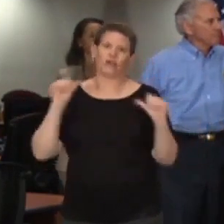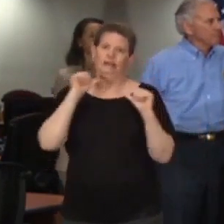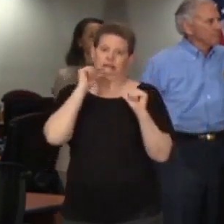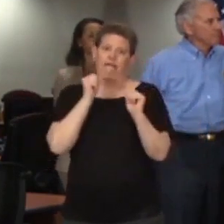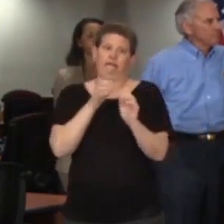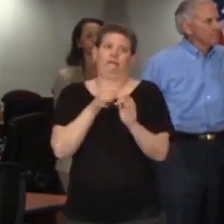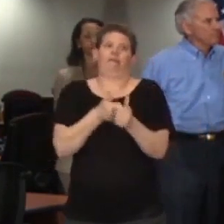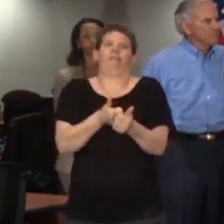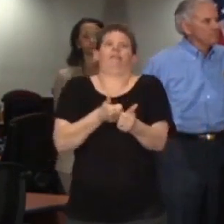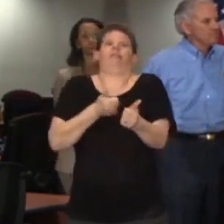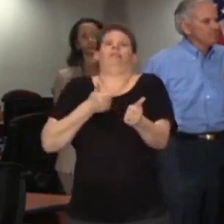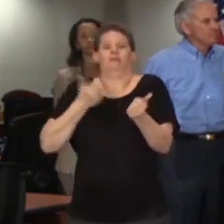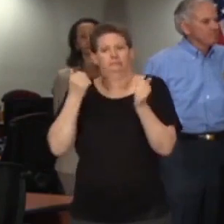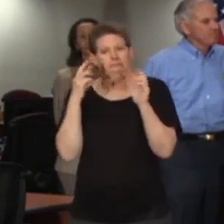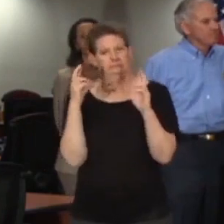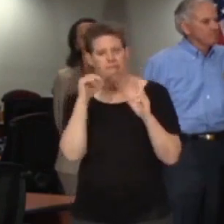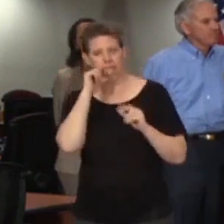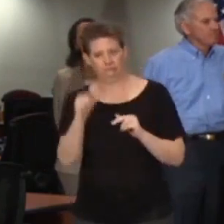backlog.